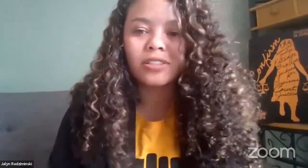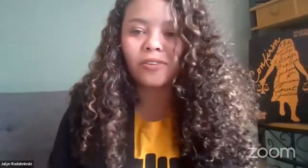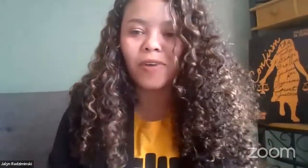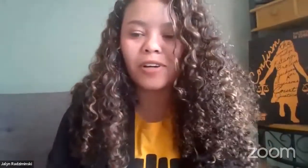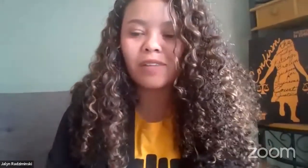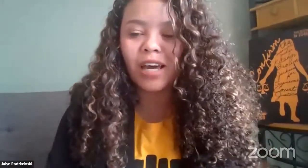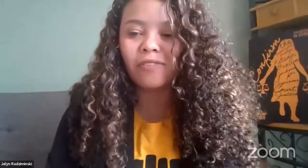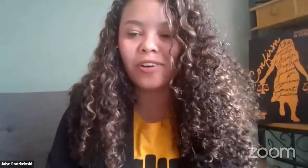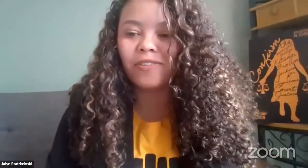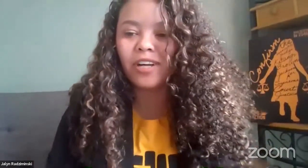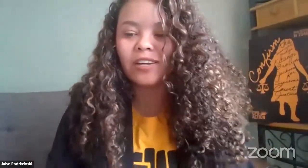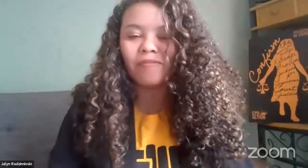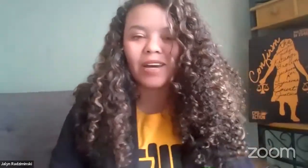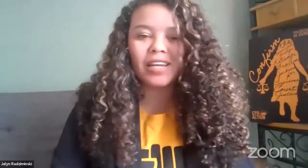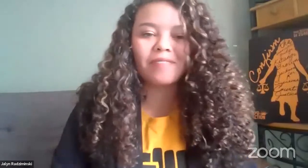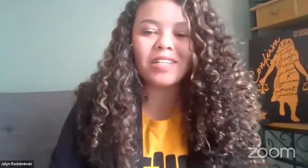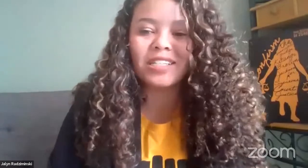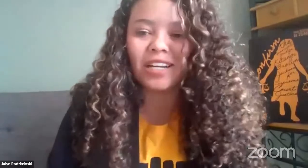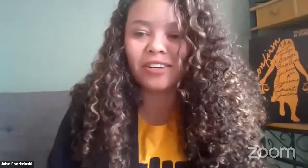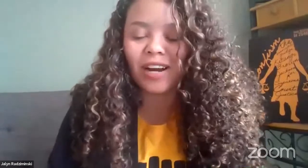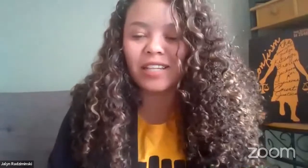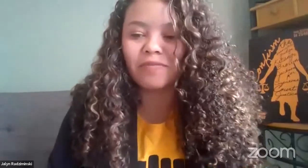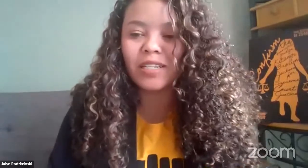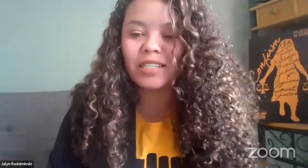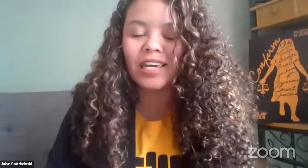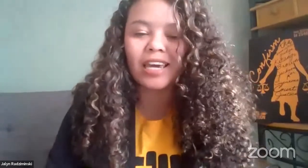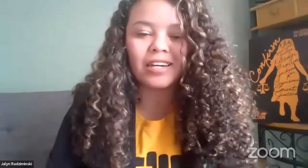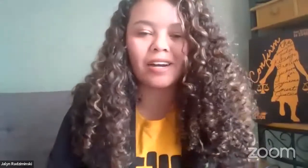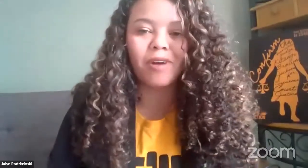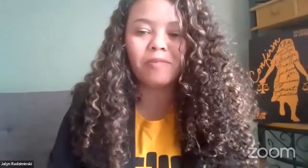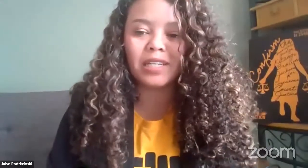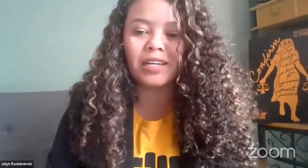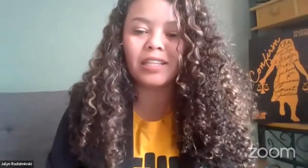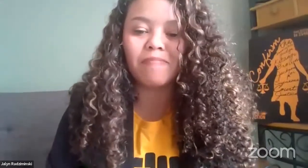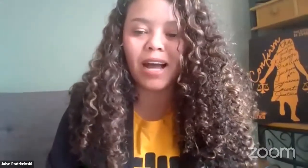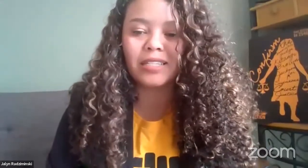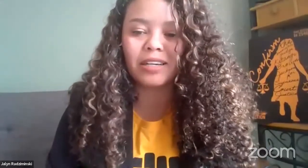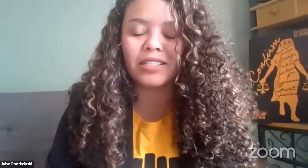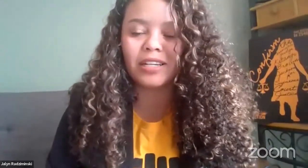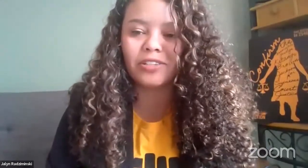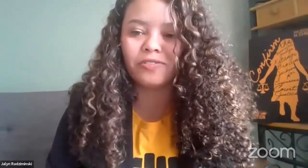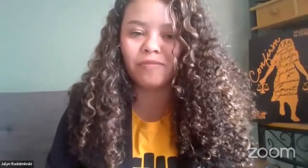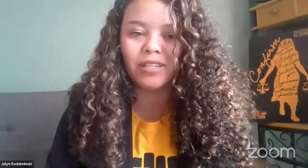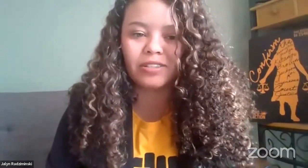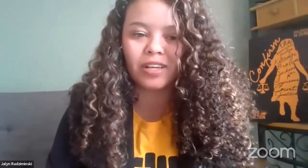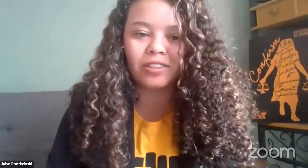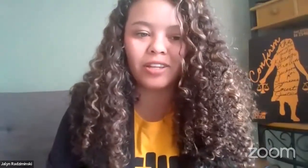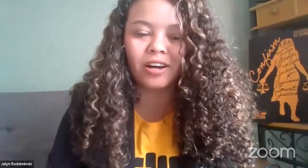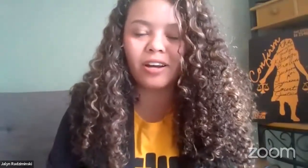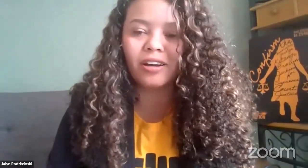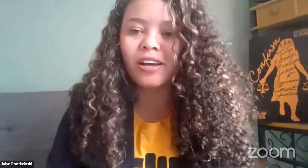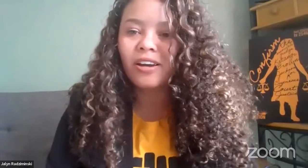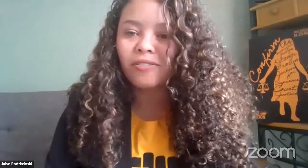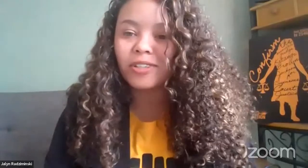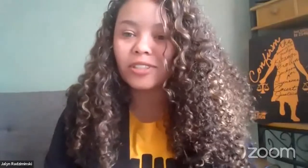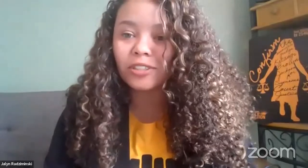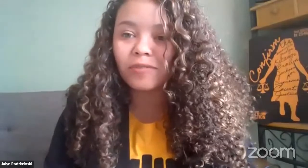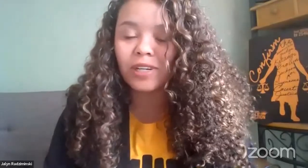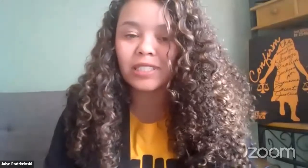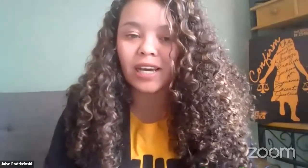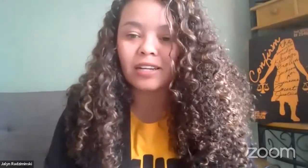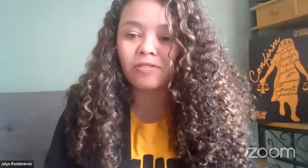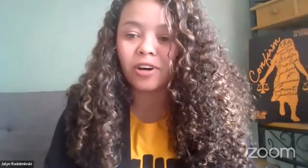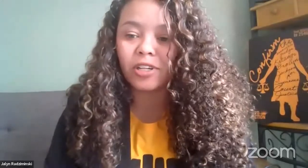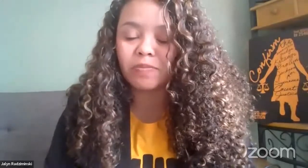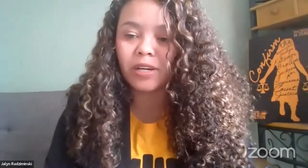so welcome everyone my name is jalen radziminski and i'm representing the bazlon center for mental health law we're